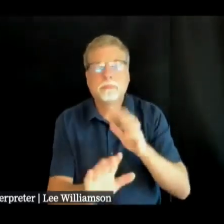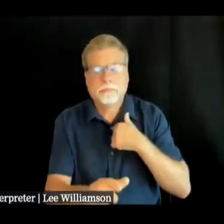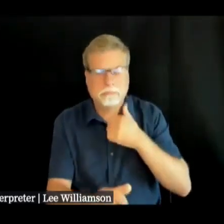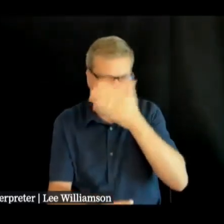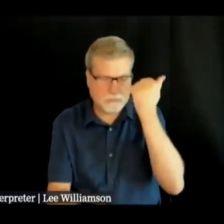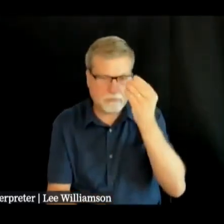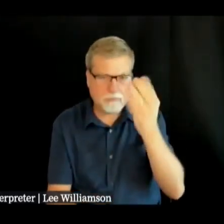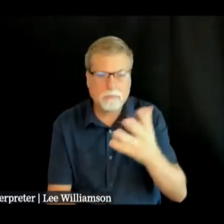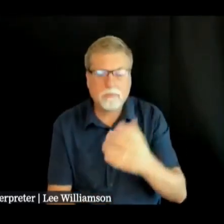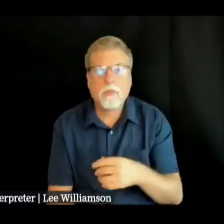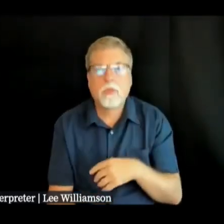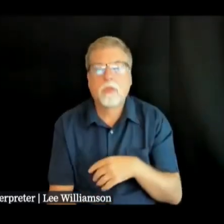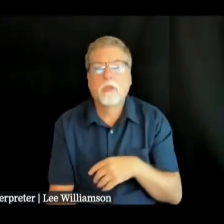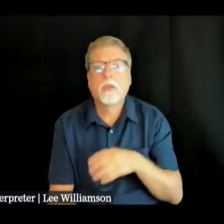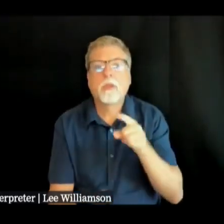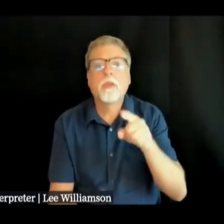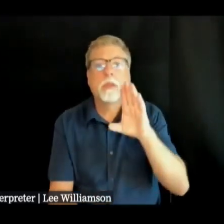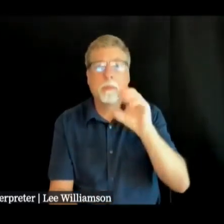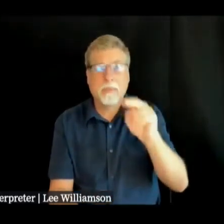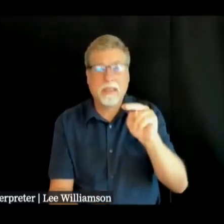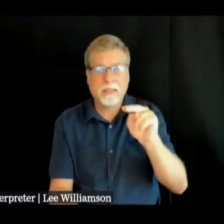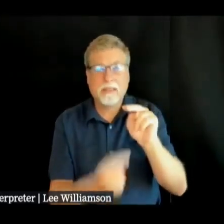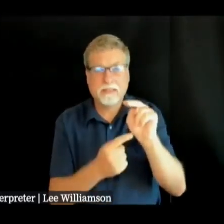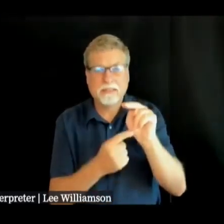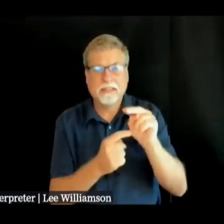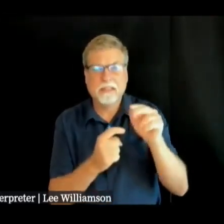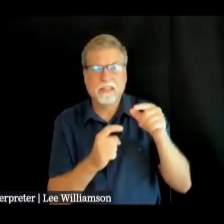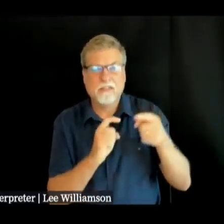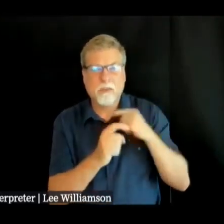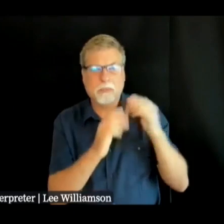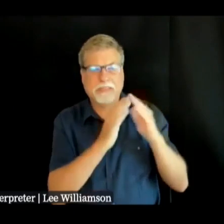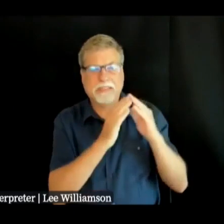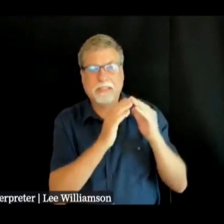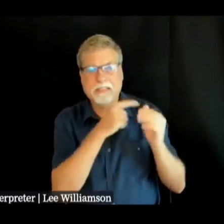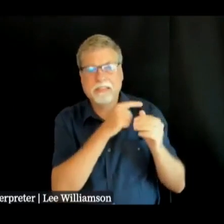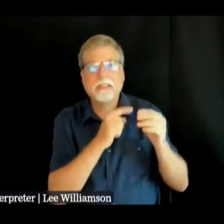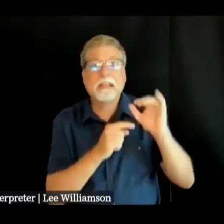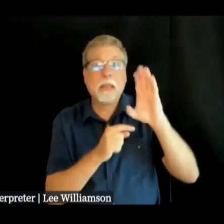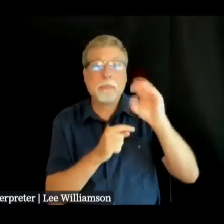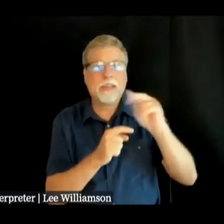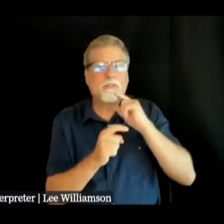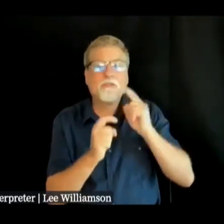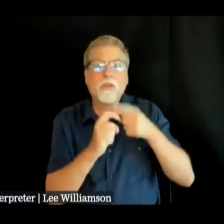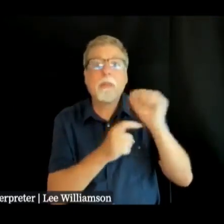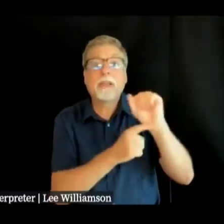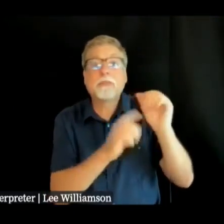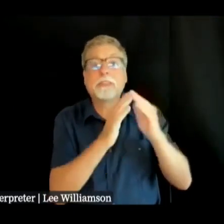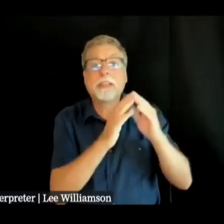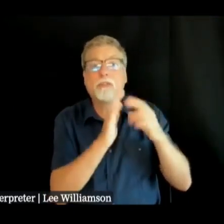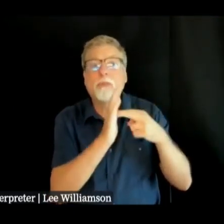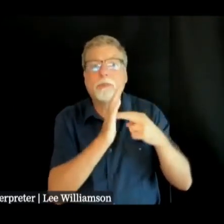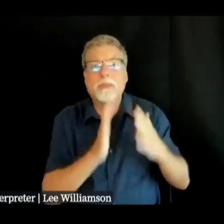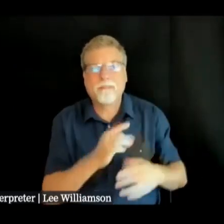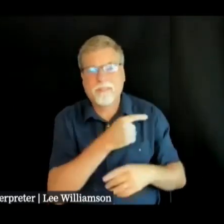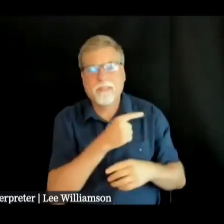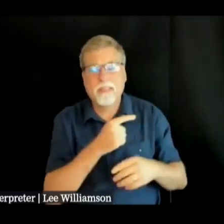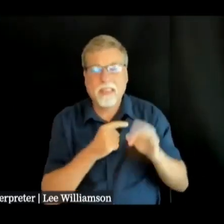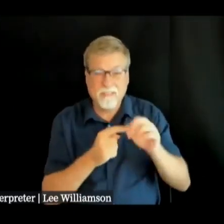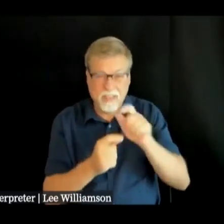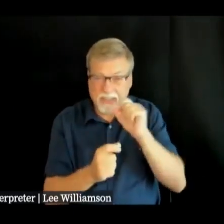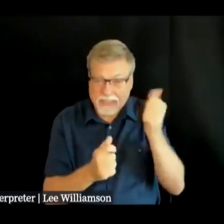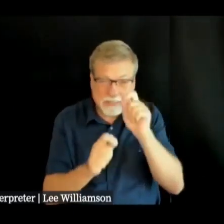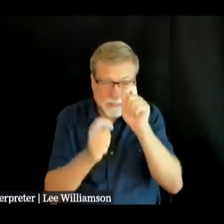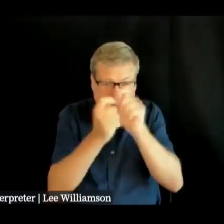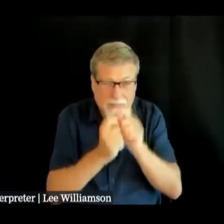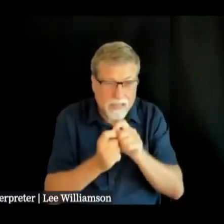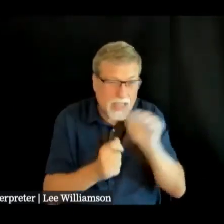ben is here from the city and we do have city representatives so if there are questions specific to the city of ashville they are